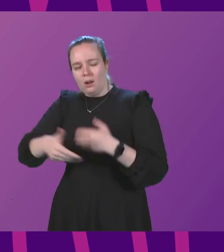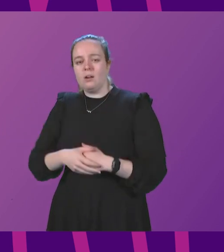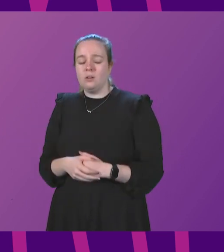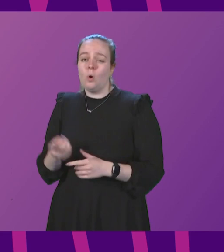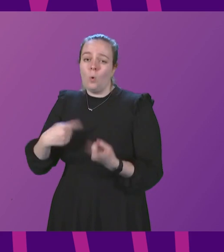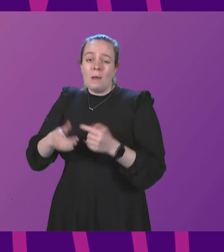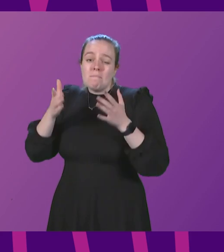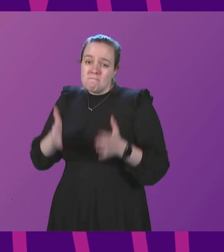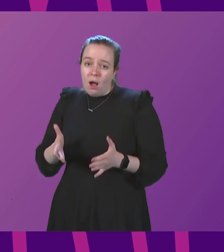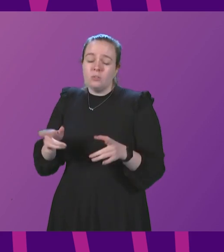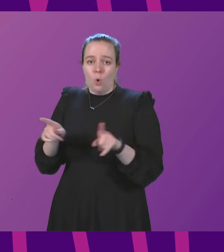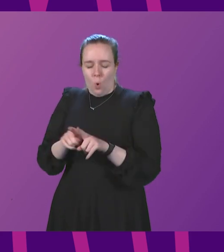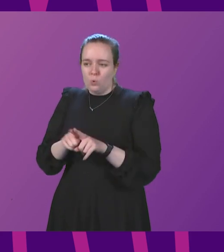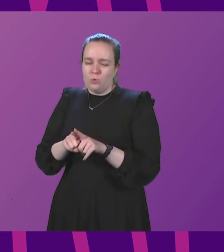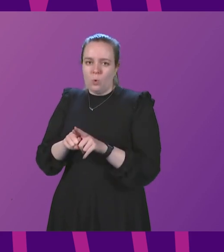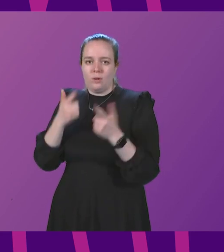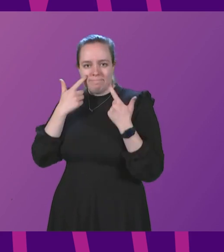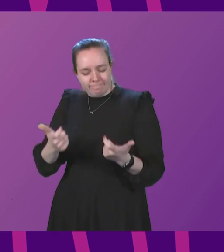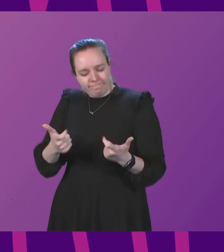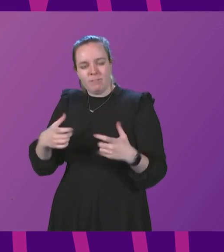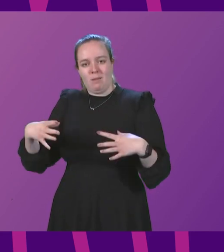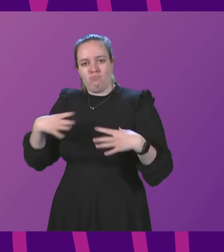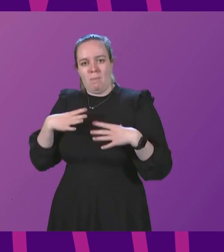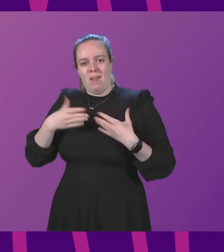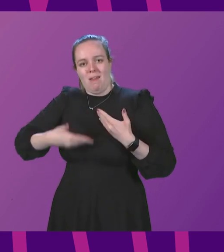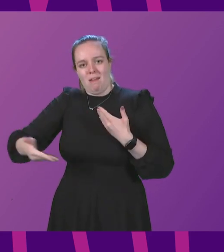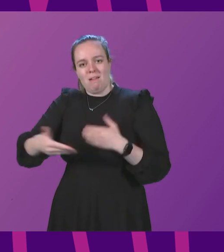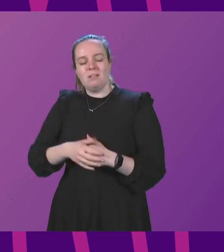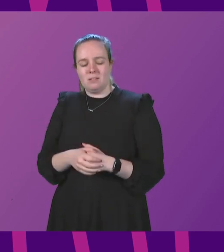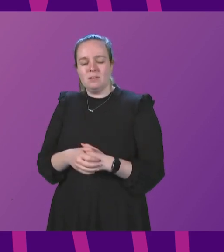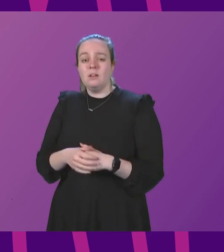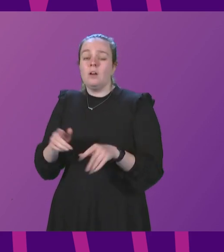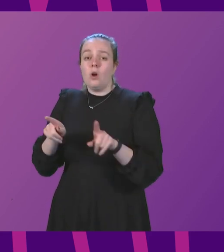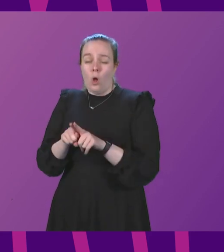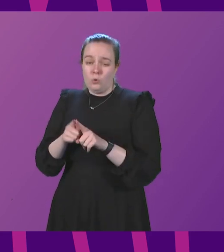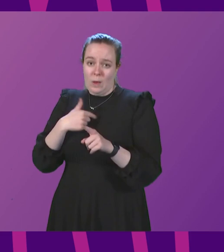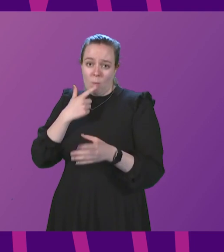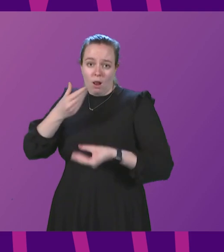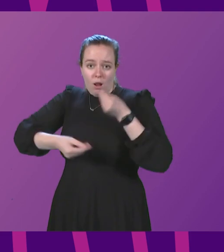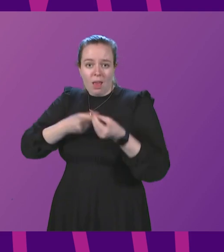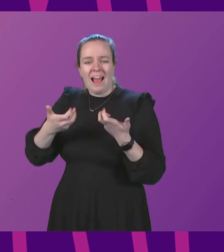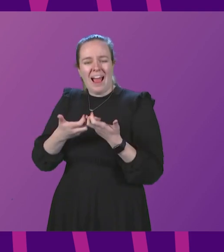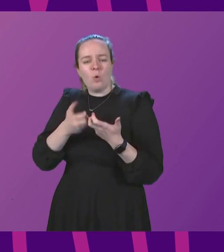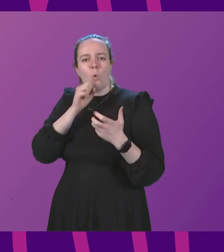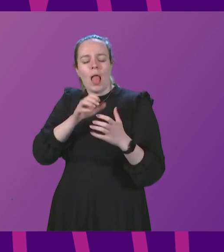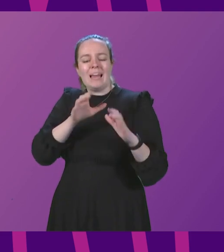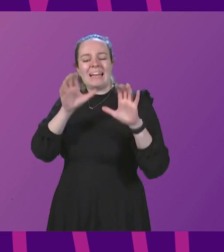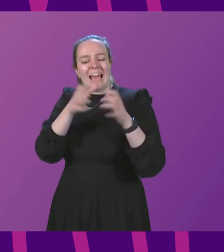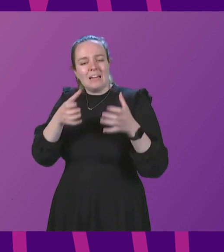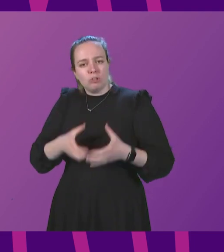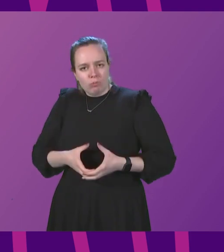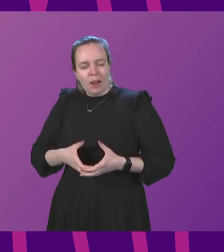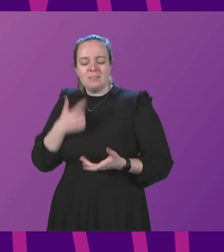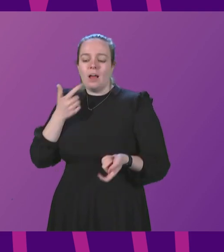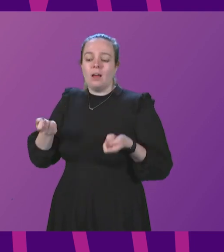So we must also remain vigilant and prepared. To that end, I will also outline how we will categorise and respond